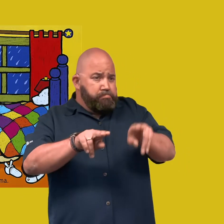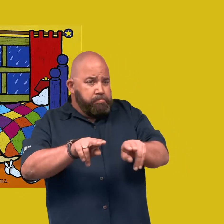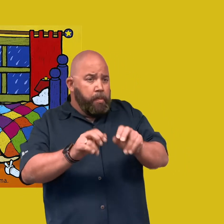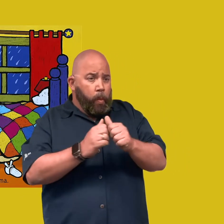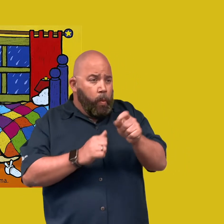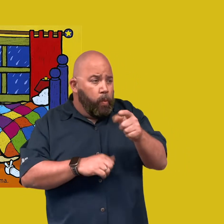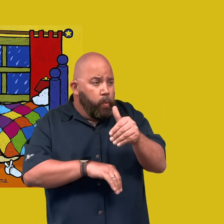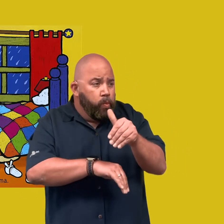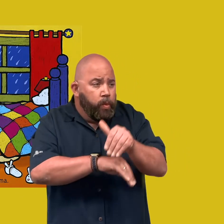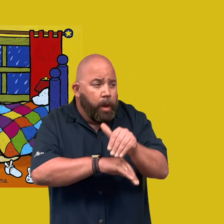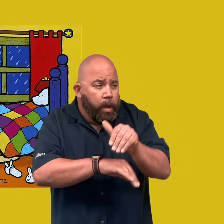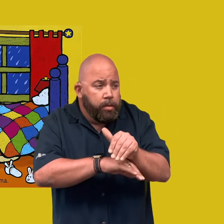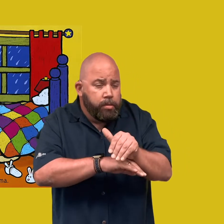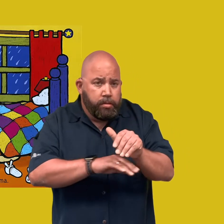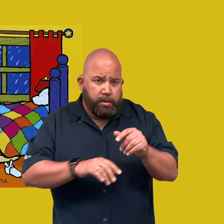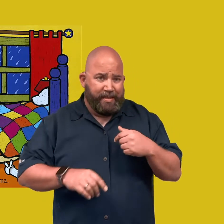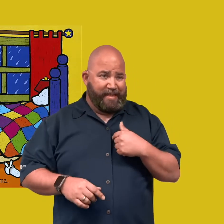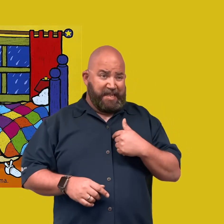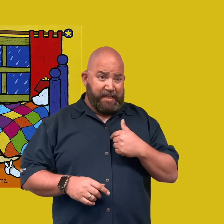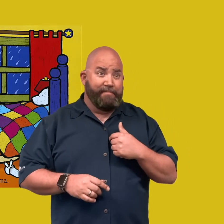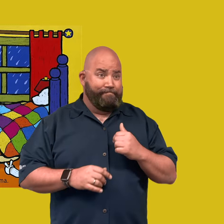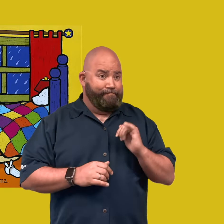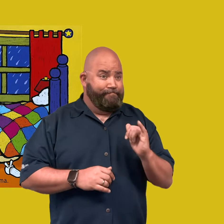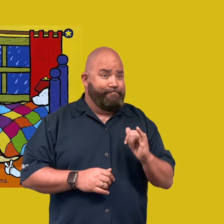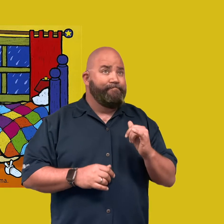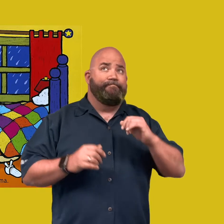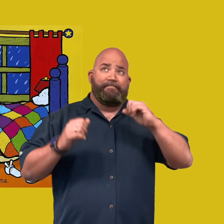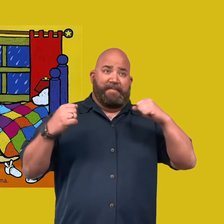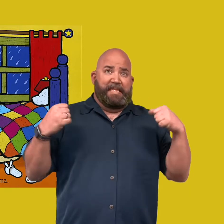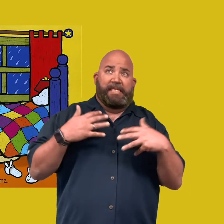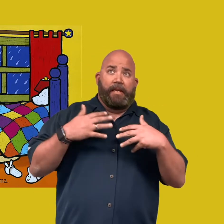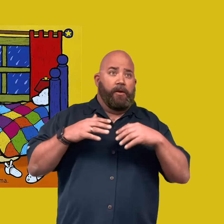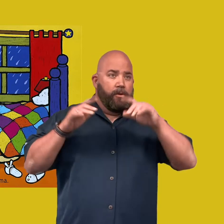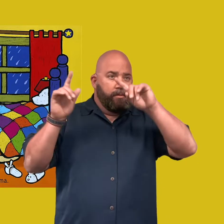May I stay with you tonight? I am so frightened by the storm.